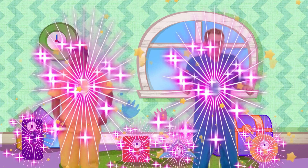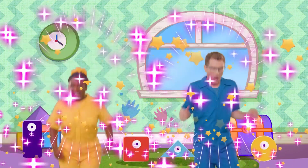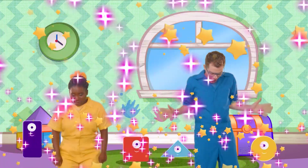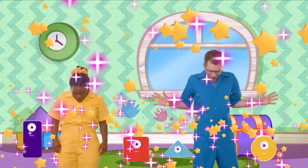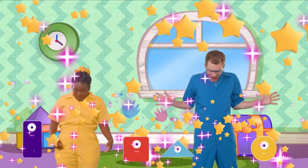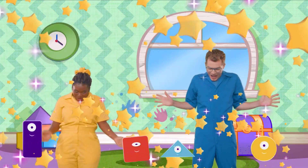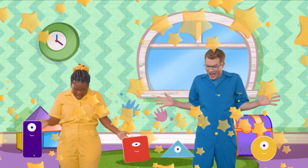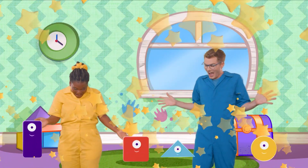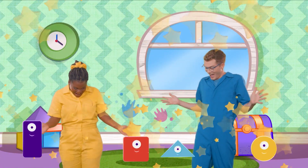Yeah! Wow!